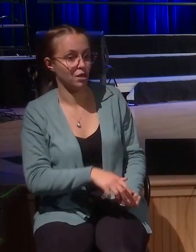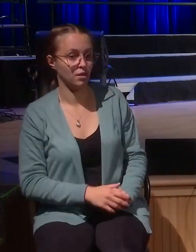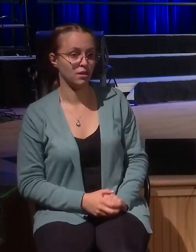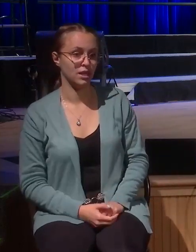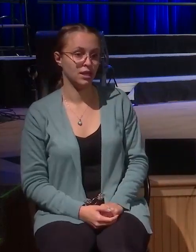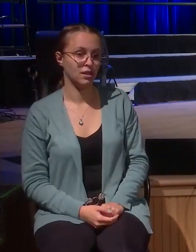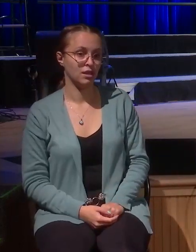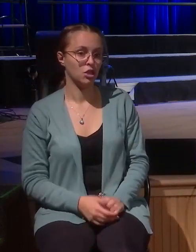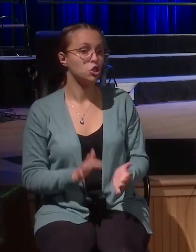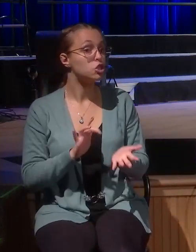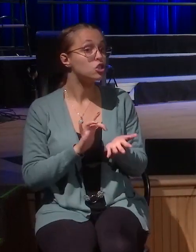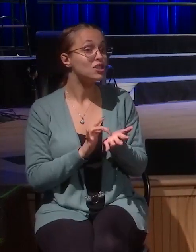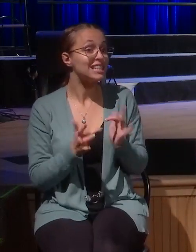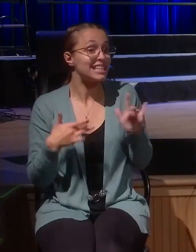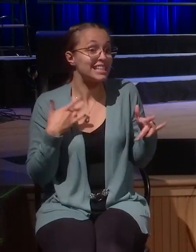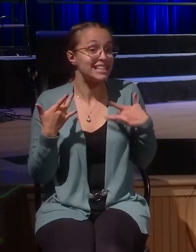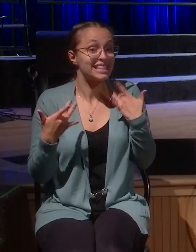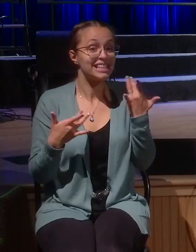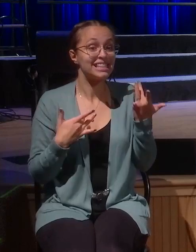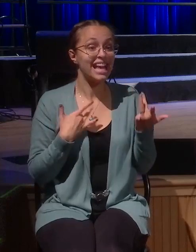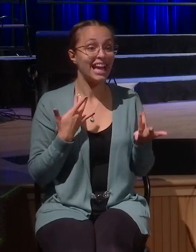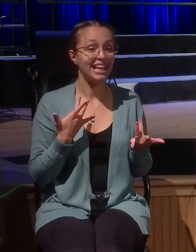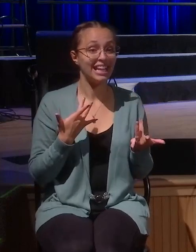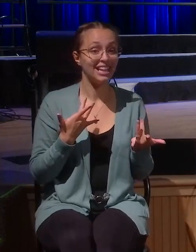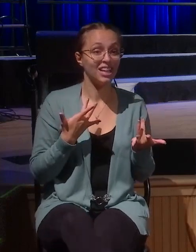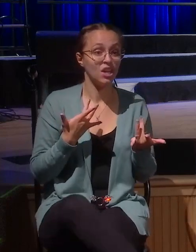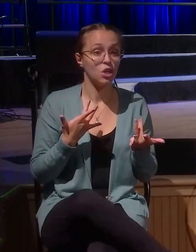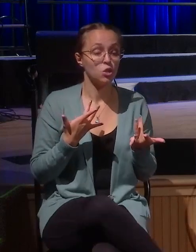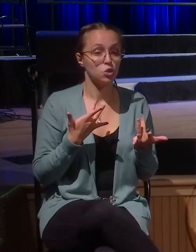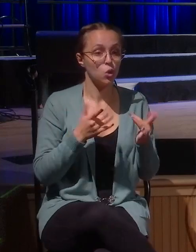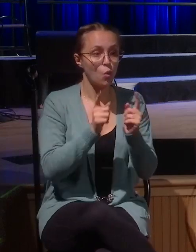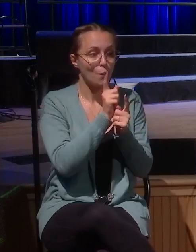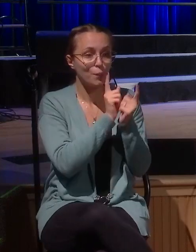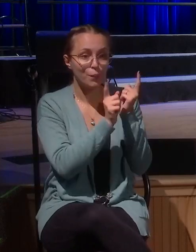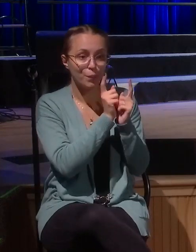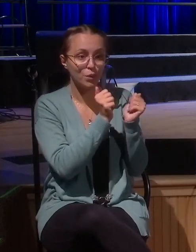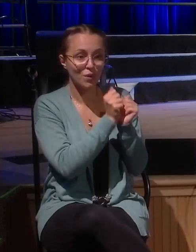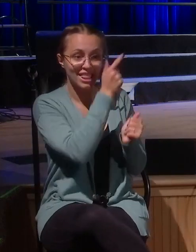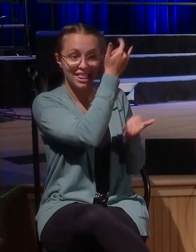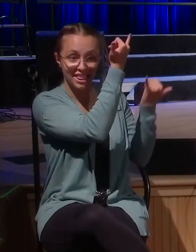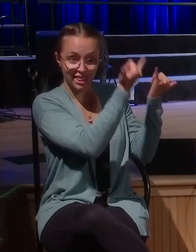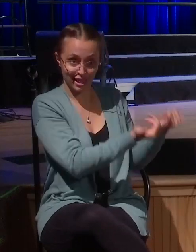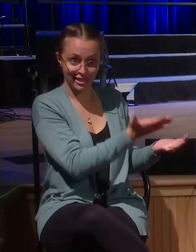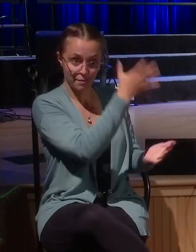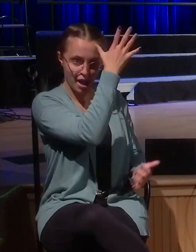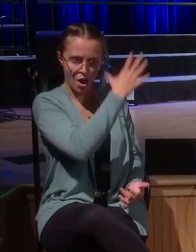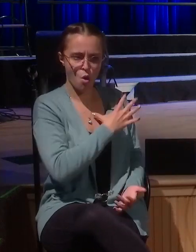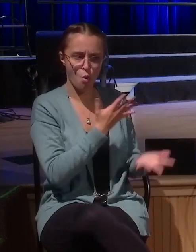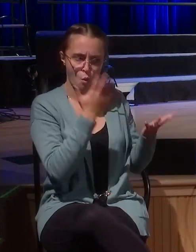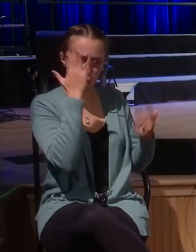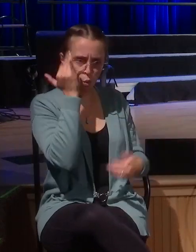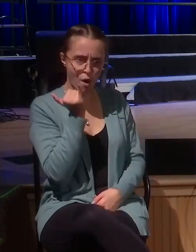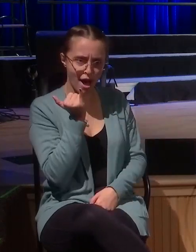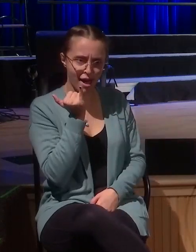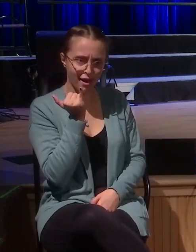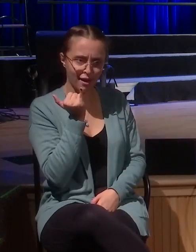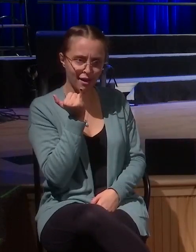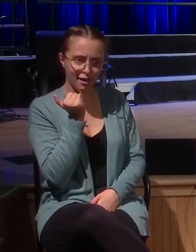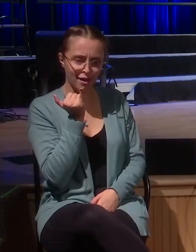Jesus is excited to spend time with this man and why? He knows him. He knows that he's a chief sinner.